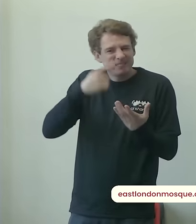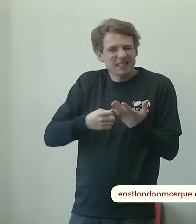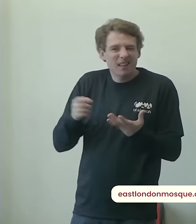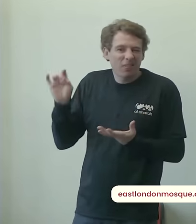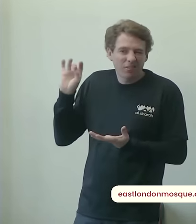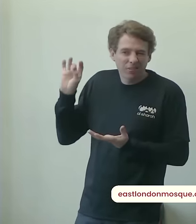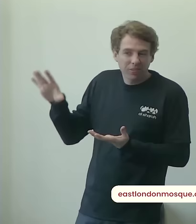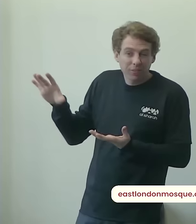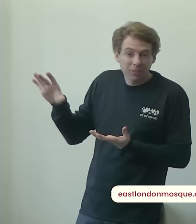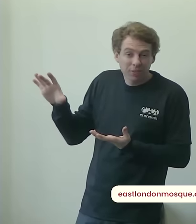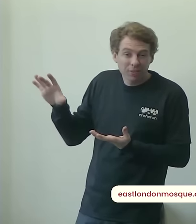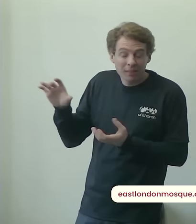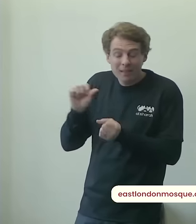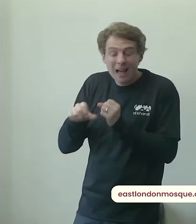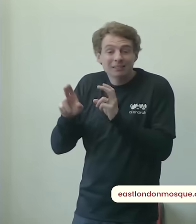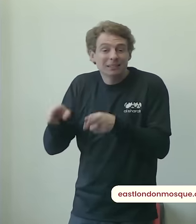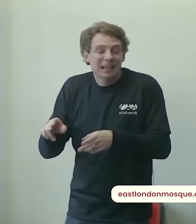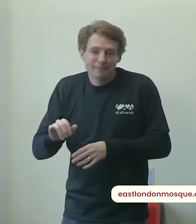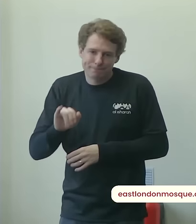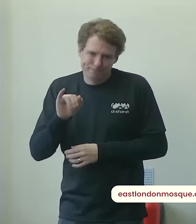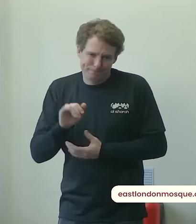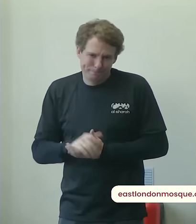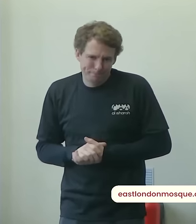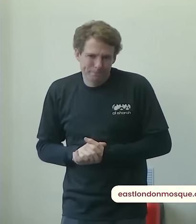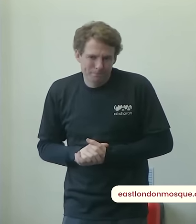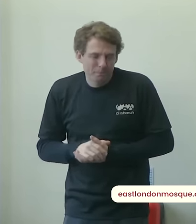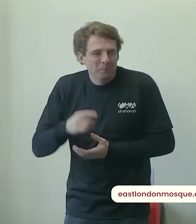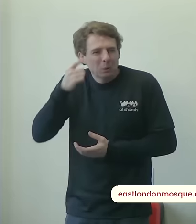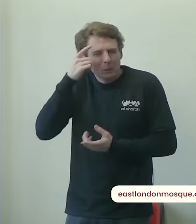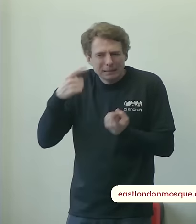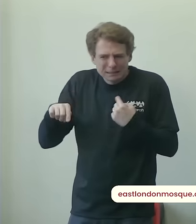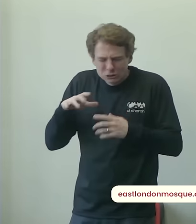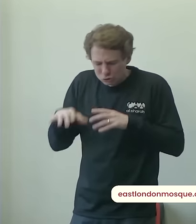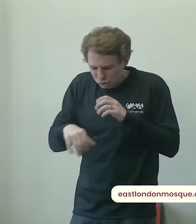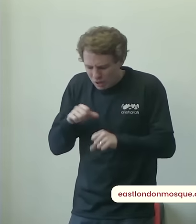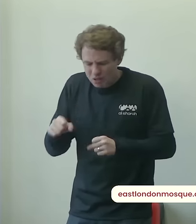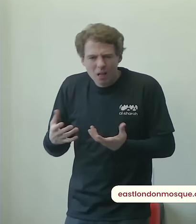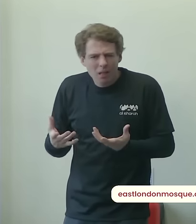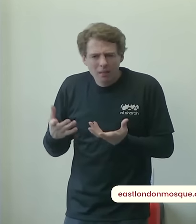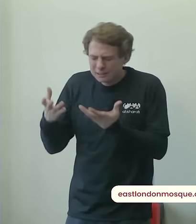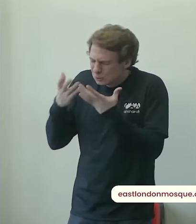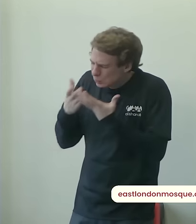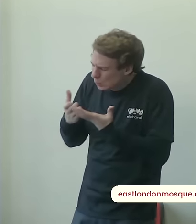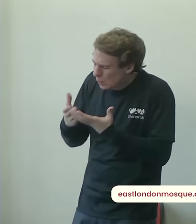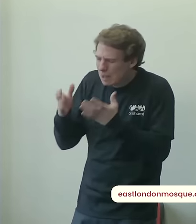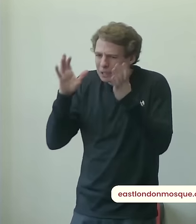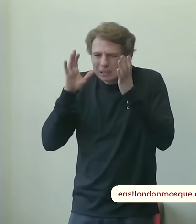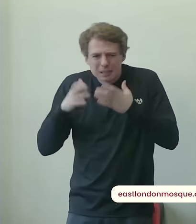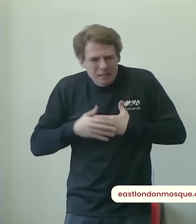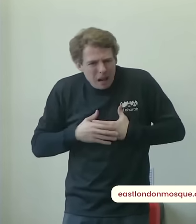i want to get closer to allah i have my problems i am making dua i am fulfilling my salah i am fasting i am